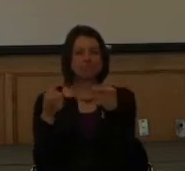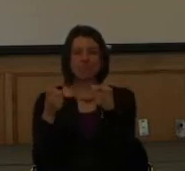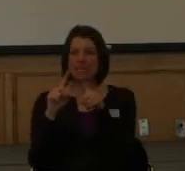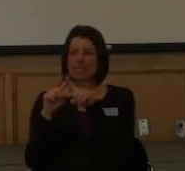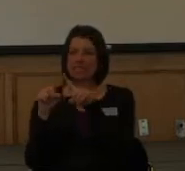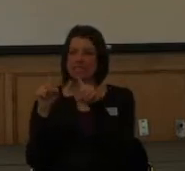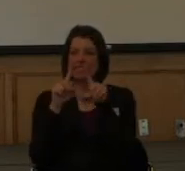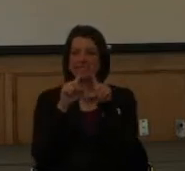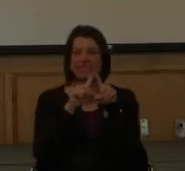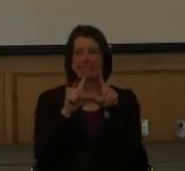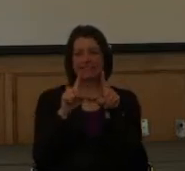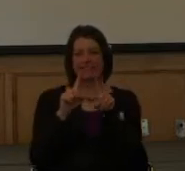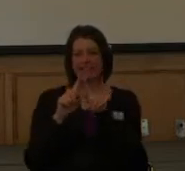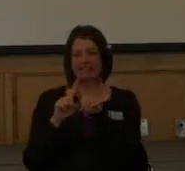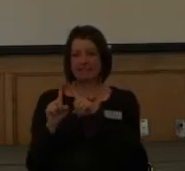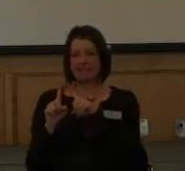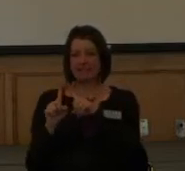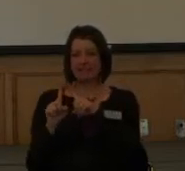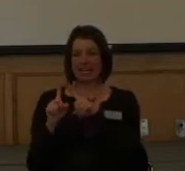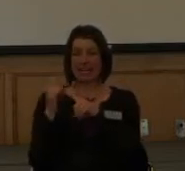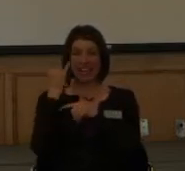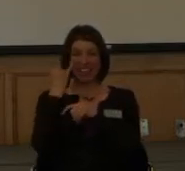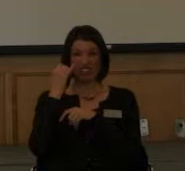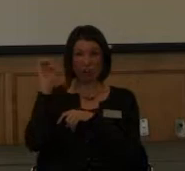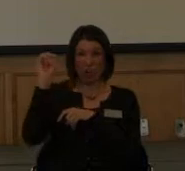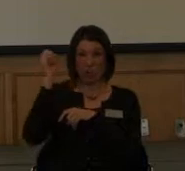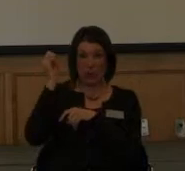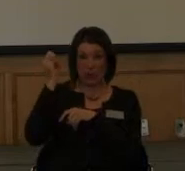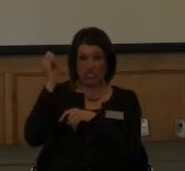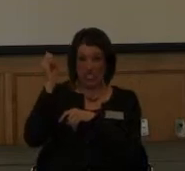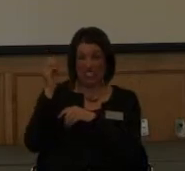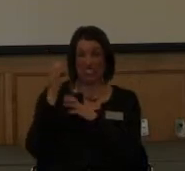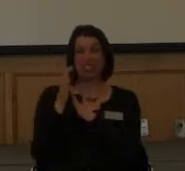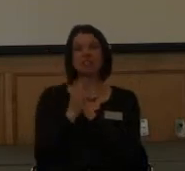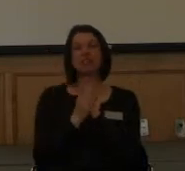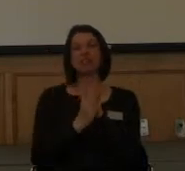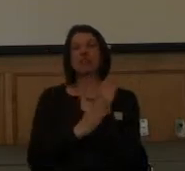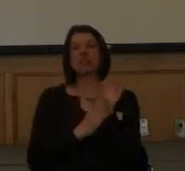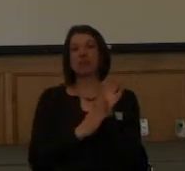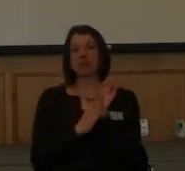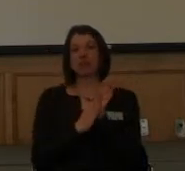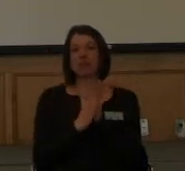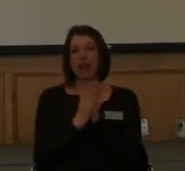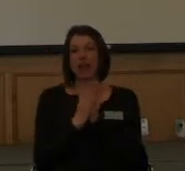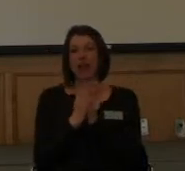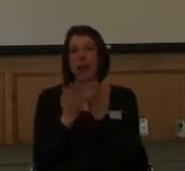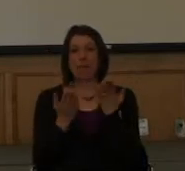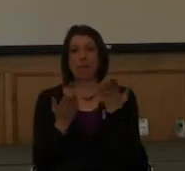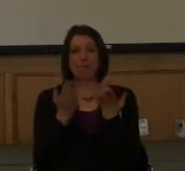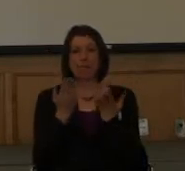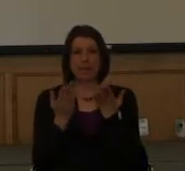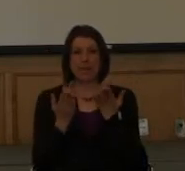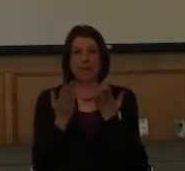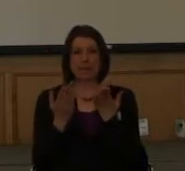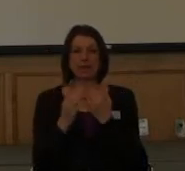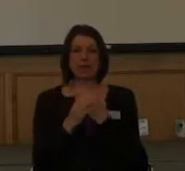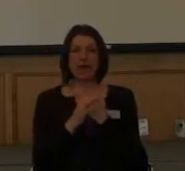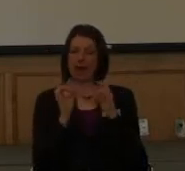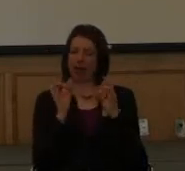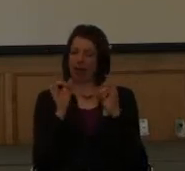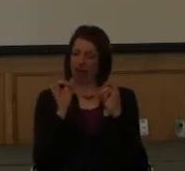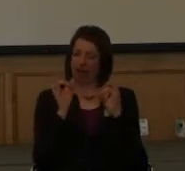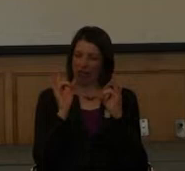where there's an emergency and somebody maybe with a visual issue or